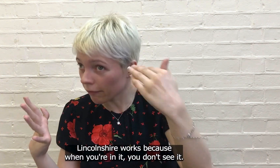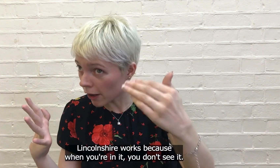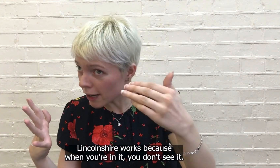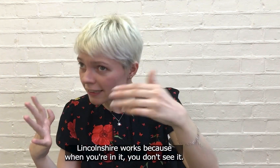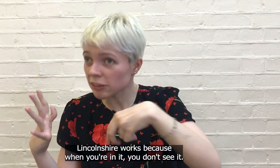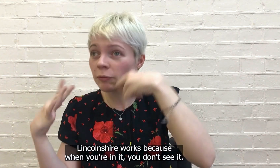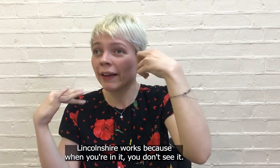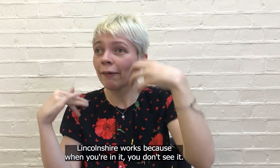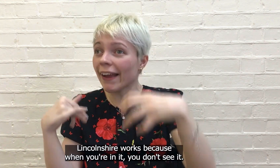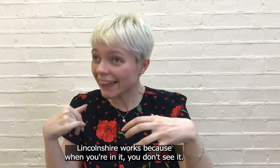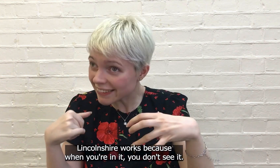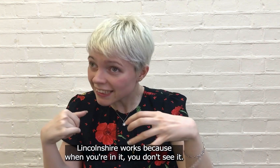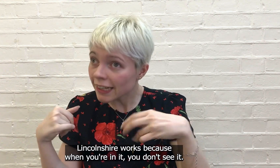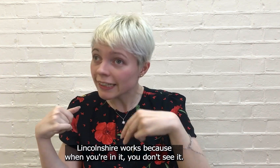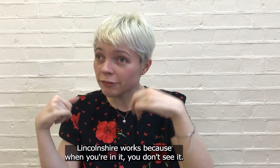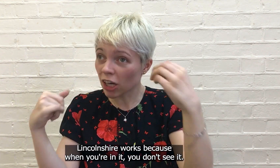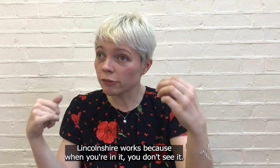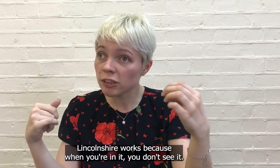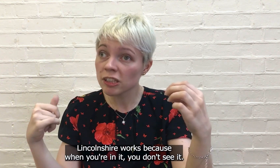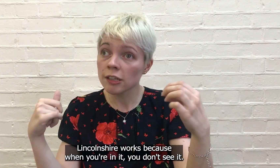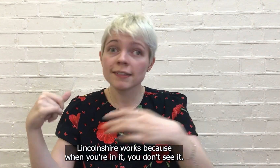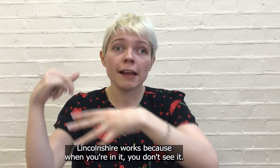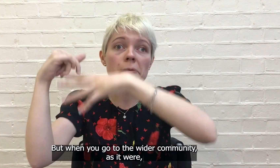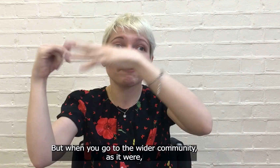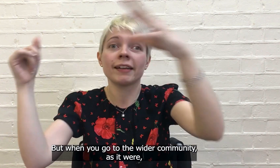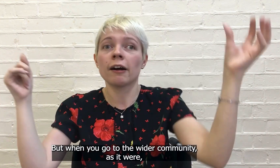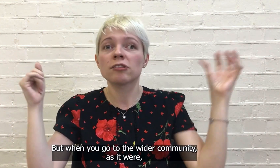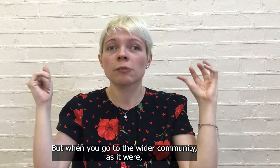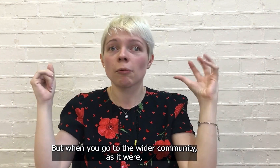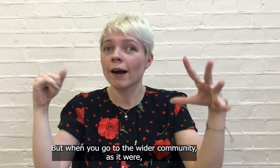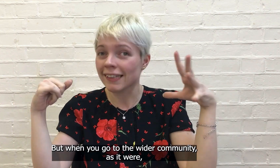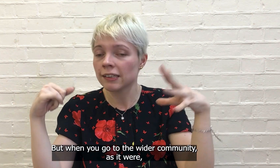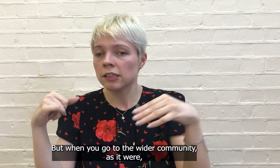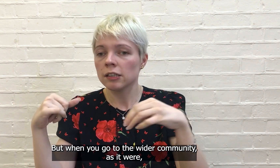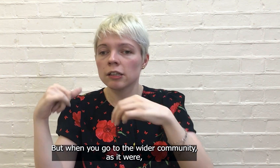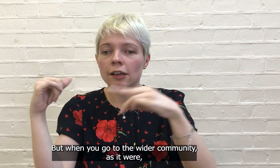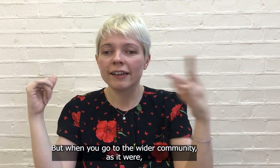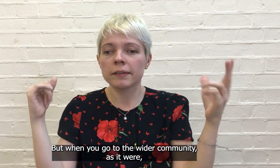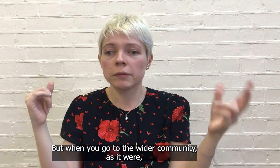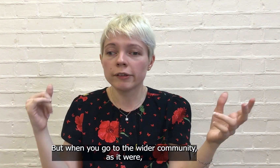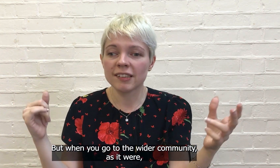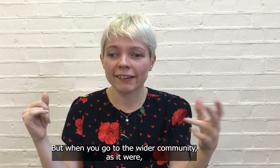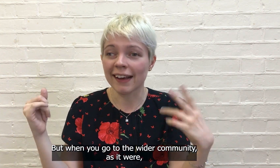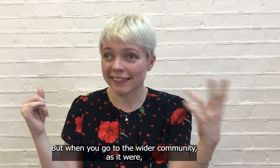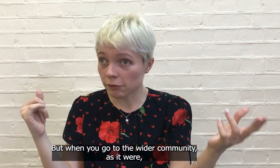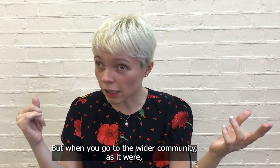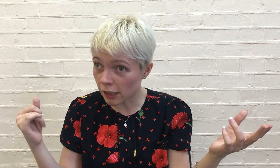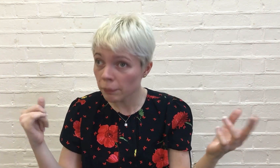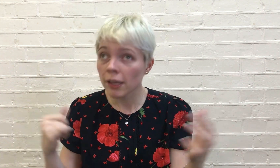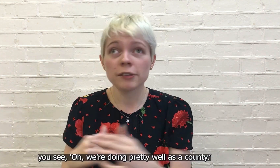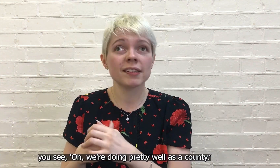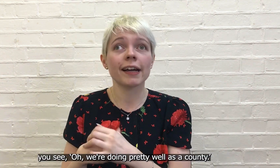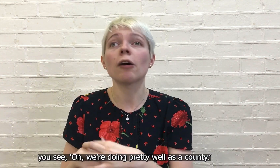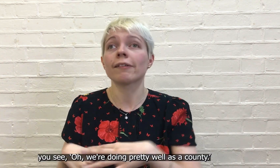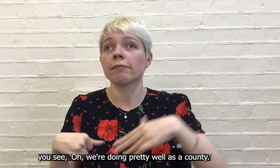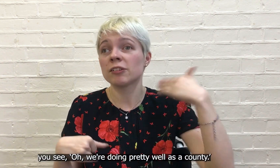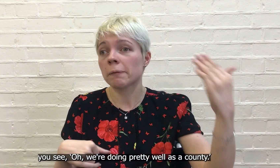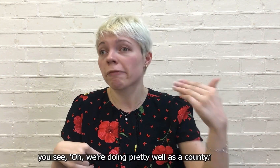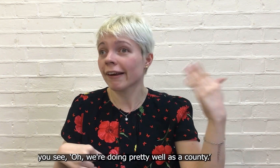works because when you're in it, you don't see it but when you go to the wider community, as it were you see, oh, we're doing pretty